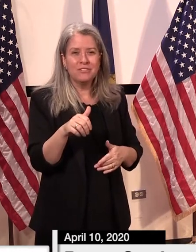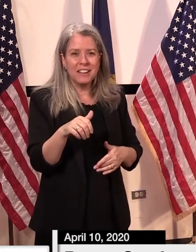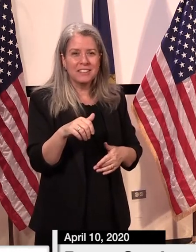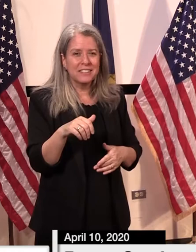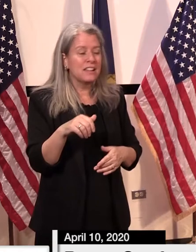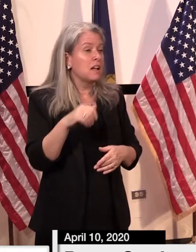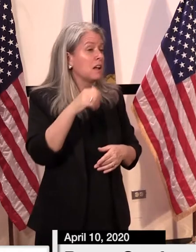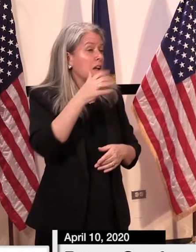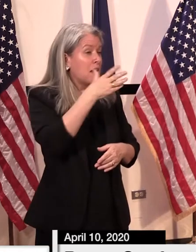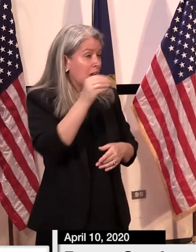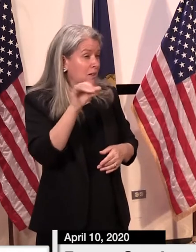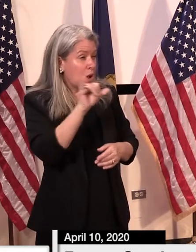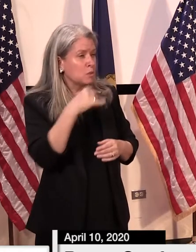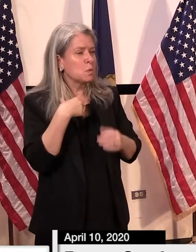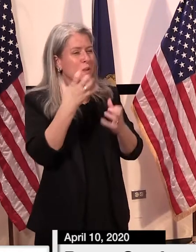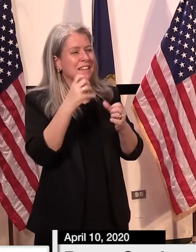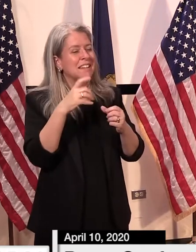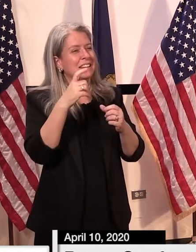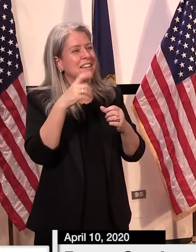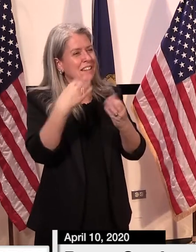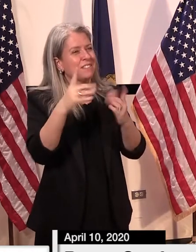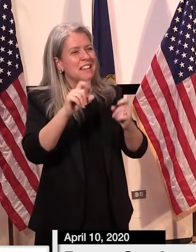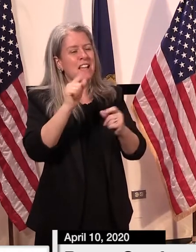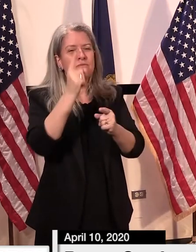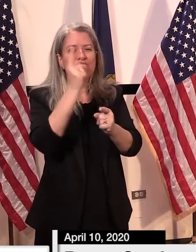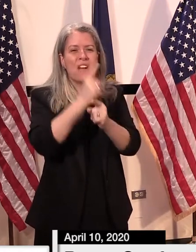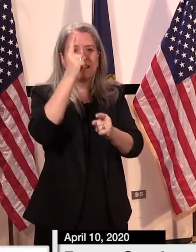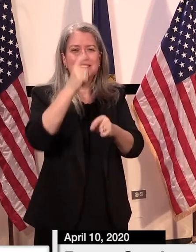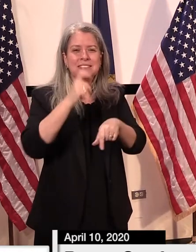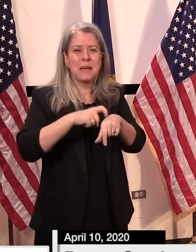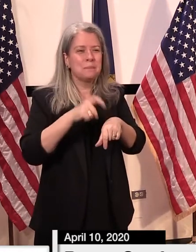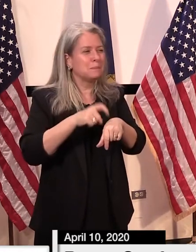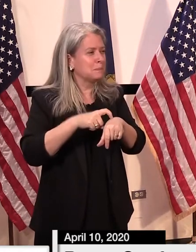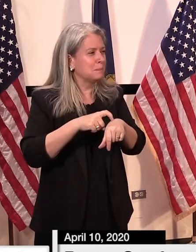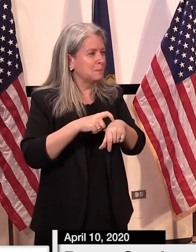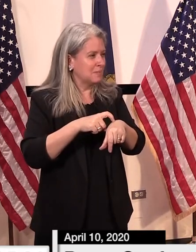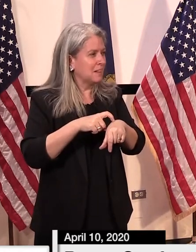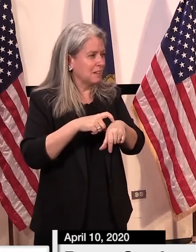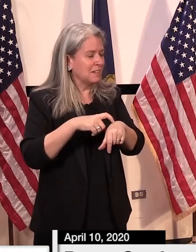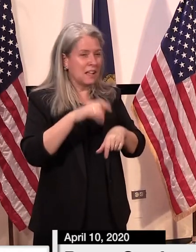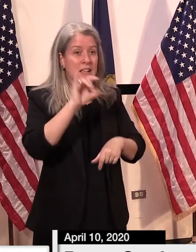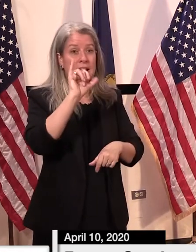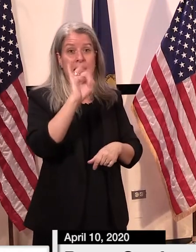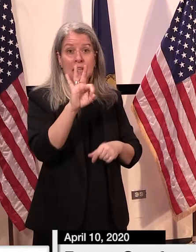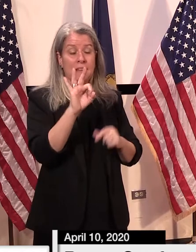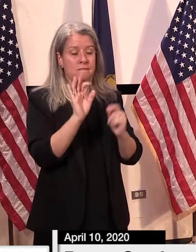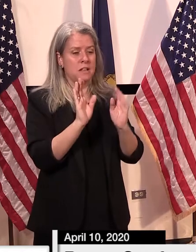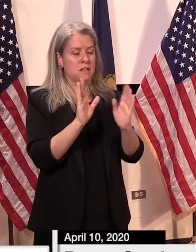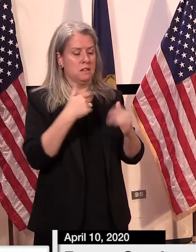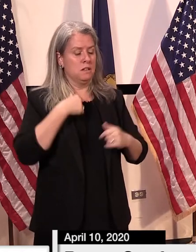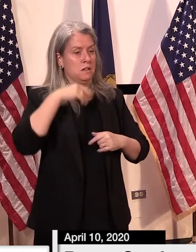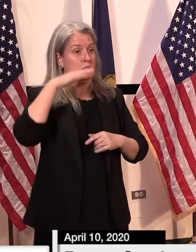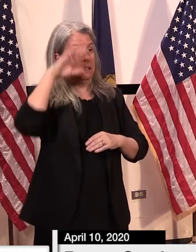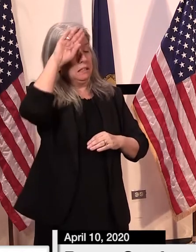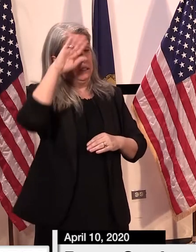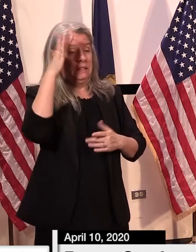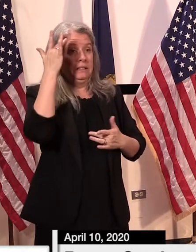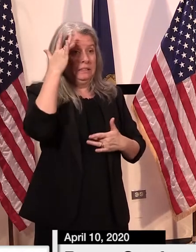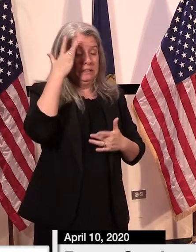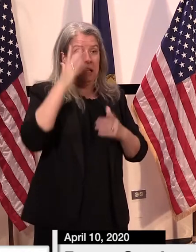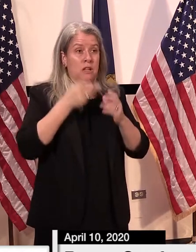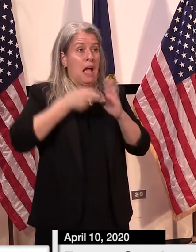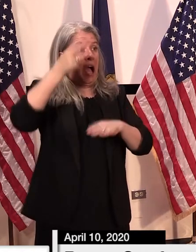at a more ideal time and when you're still in a very significant period of virus activity in the